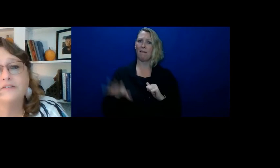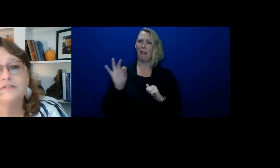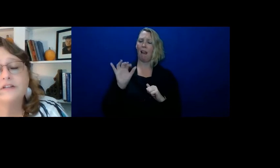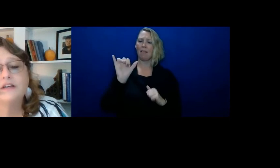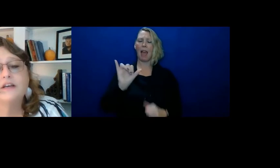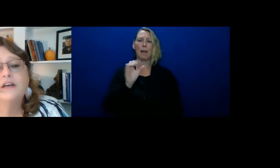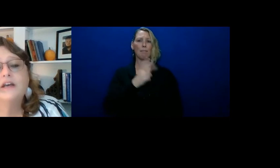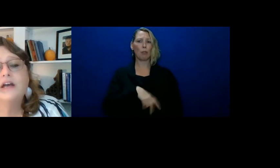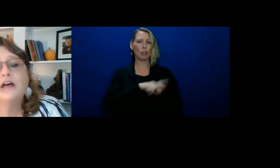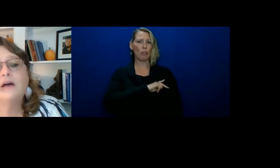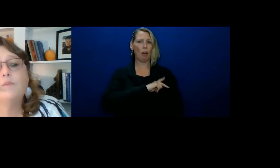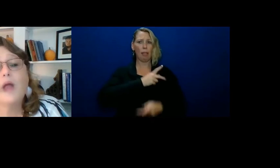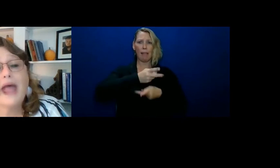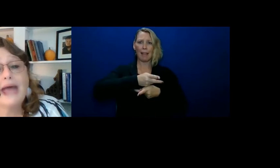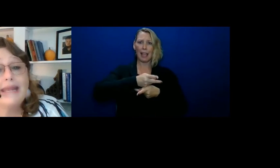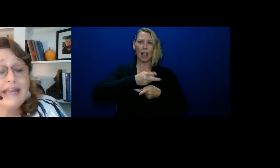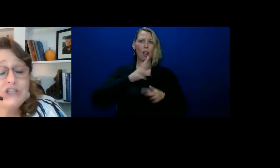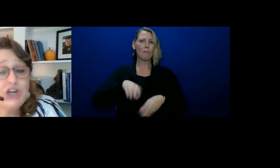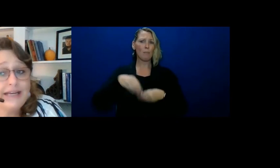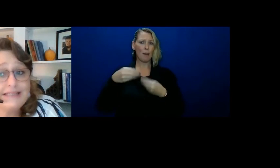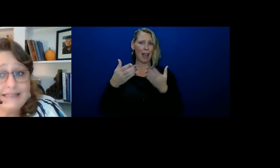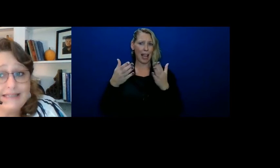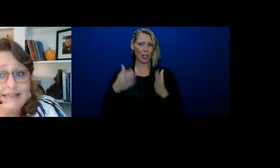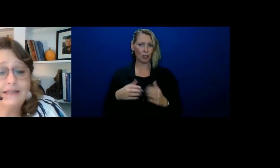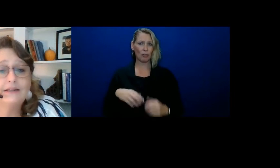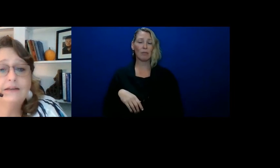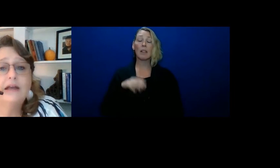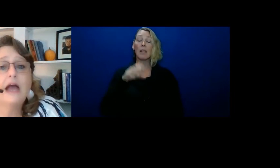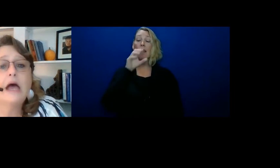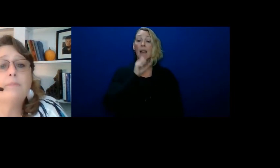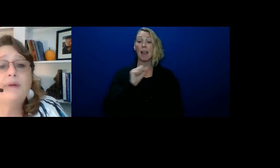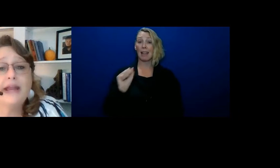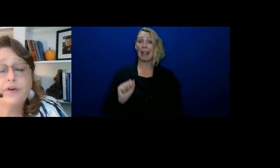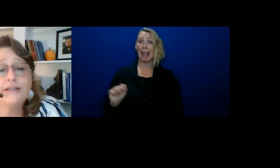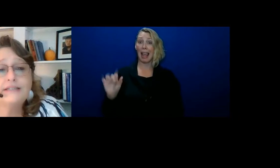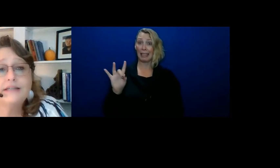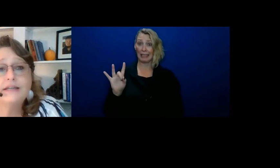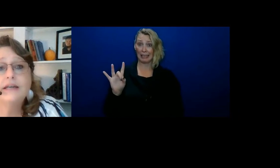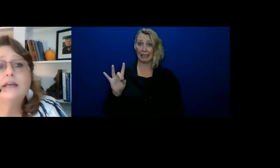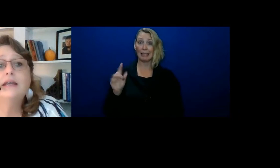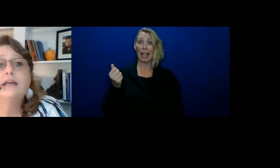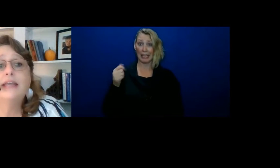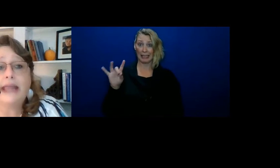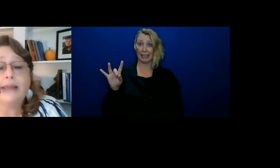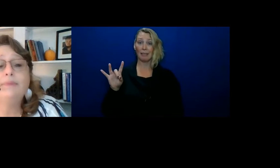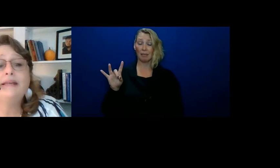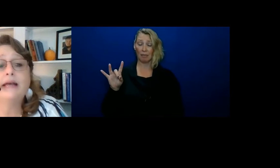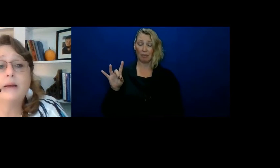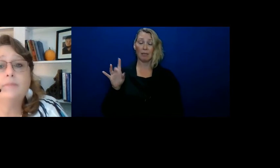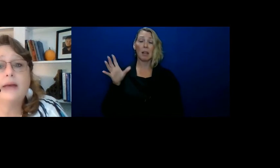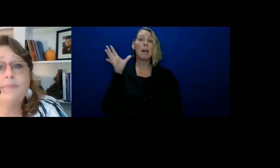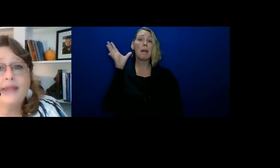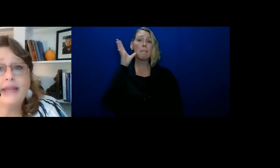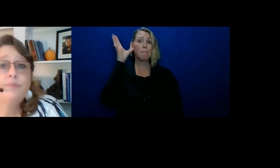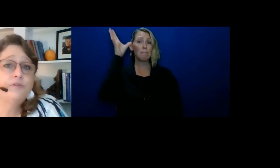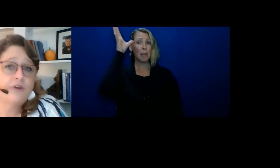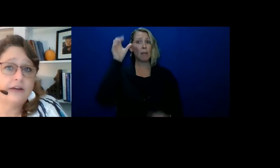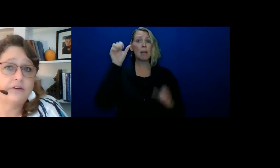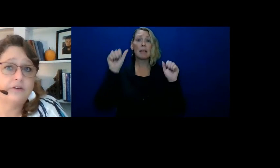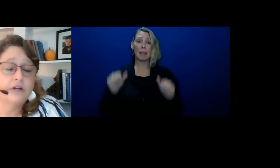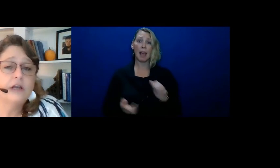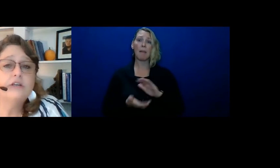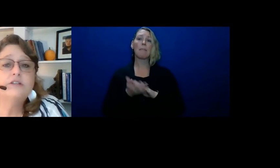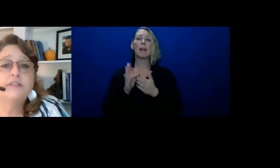providers? At age 18, a parent can become a paid